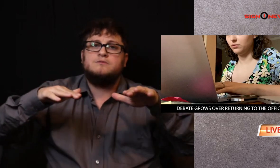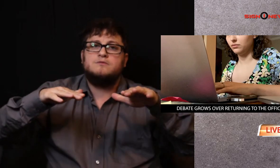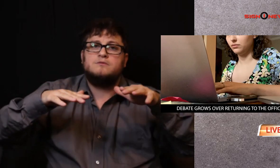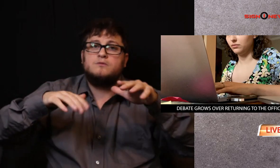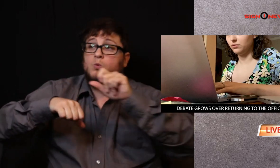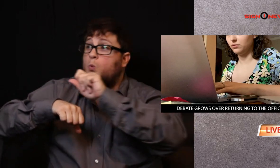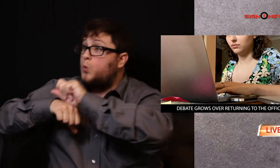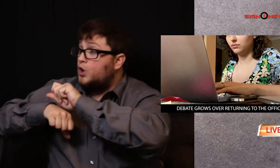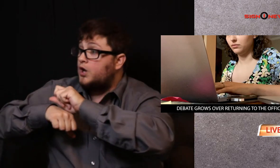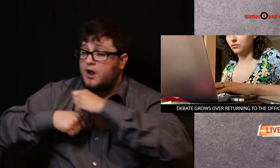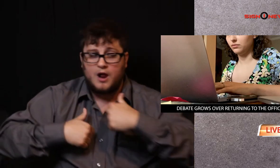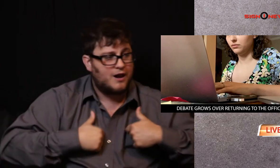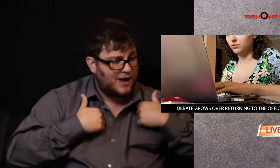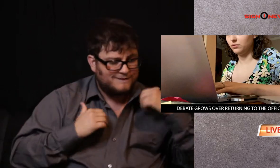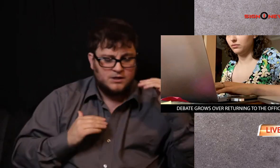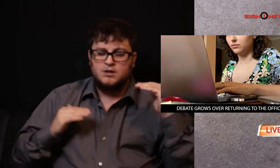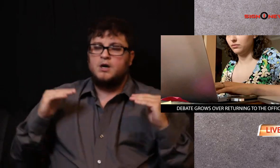a better work-life balance.